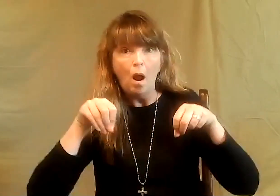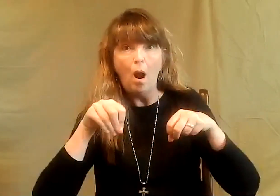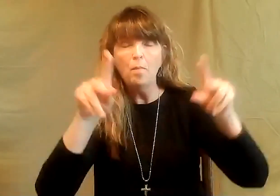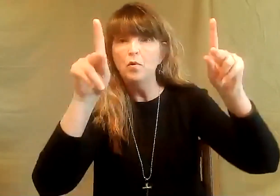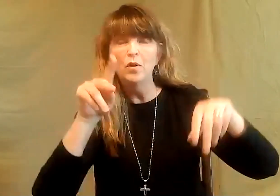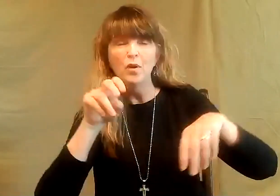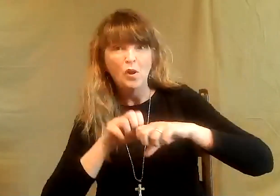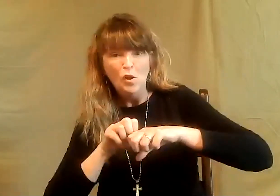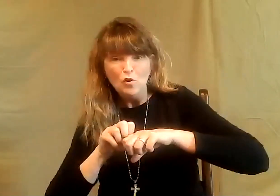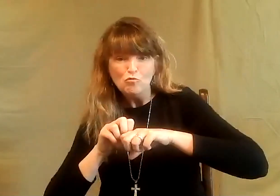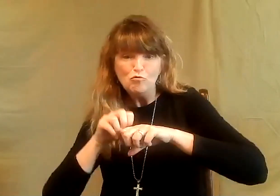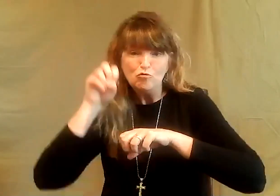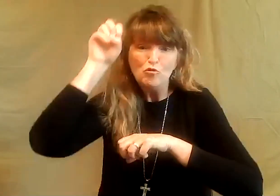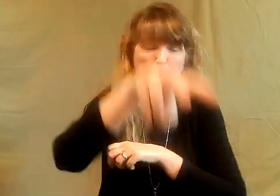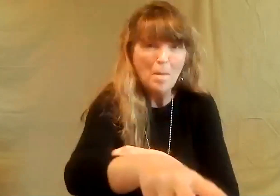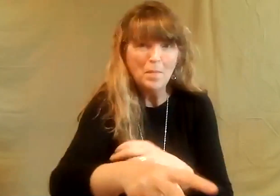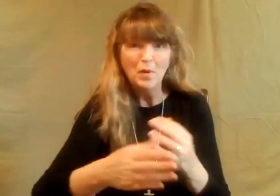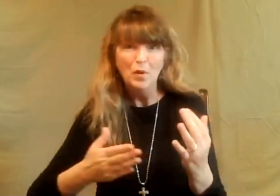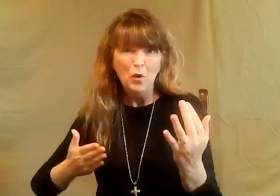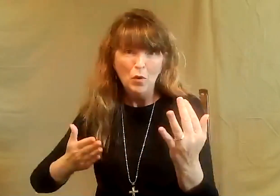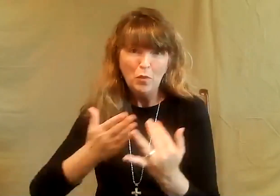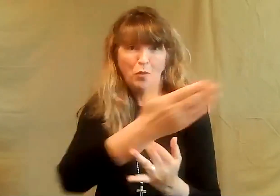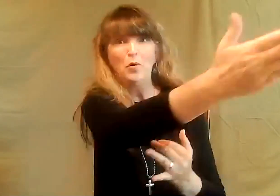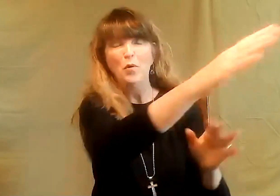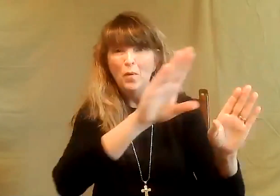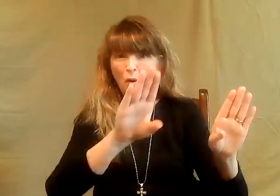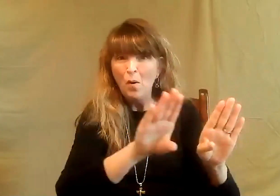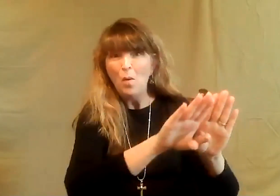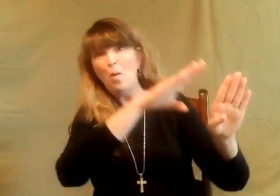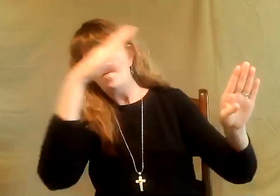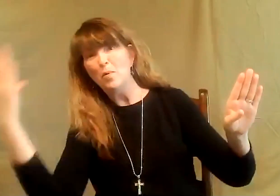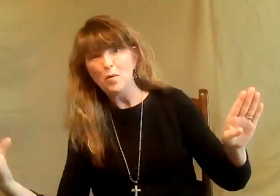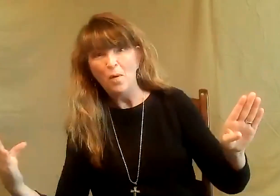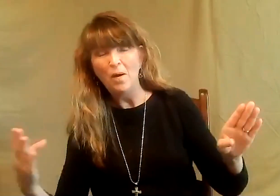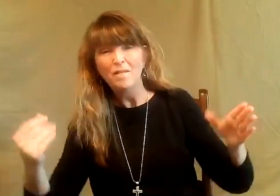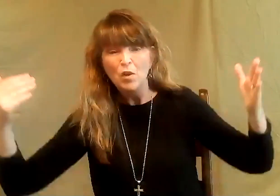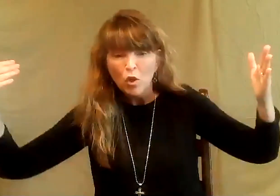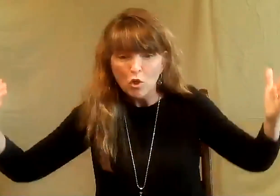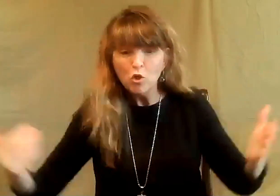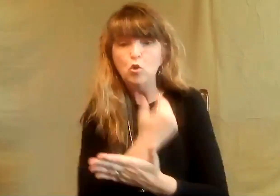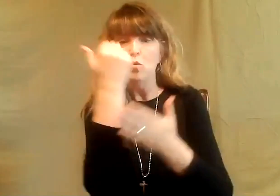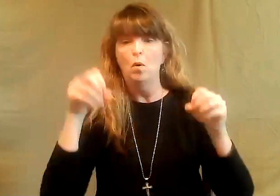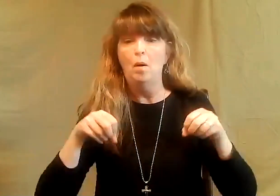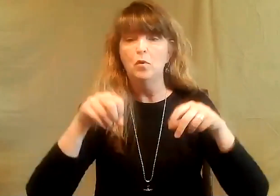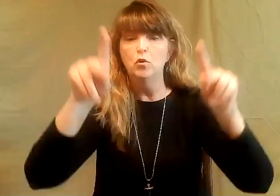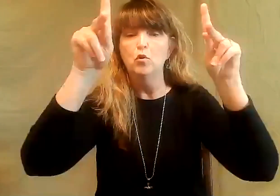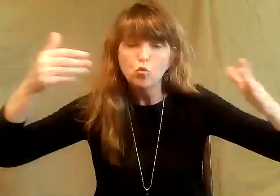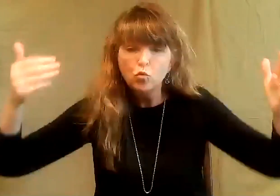age is an opportunity to leap through the door. Into new